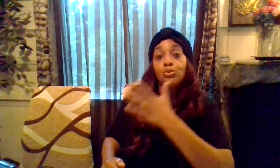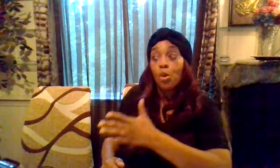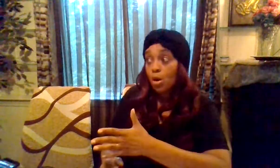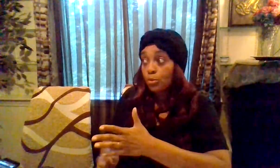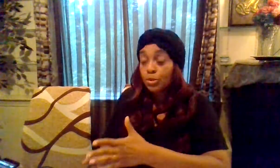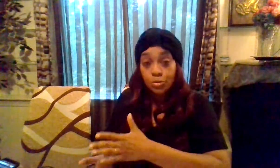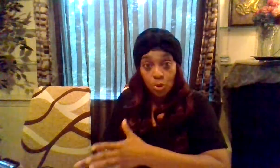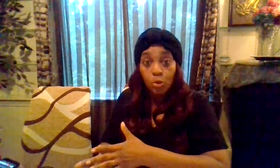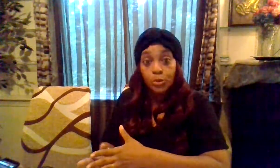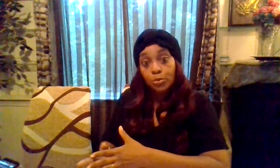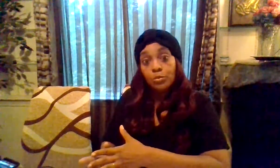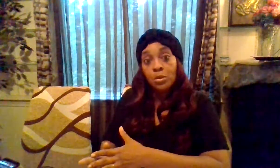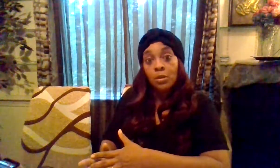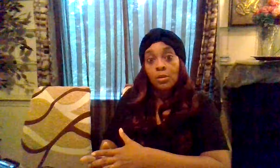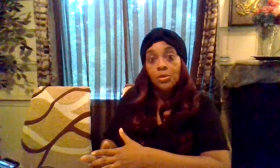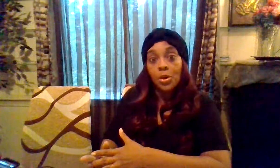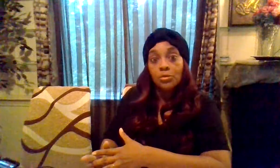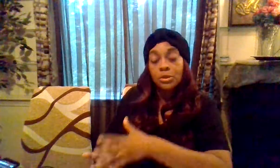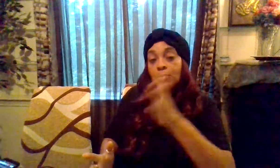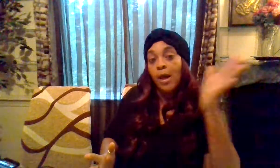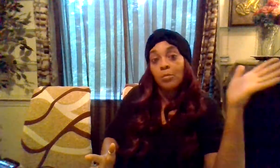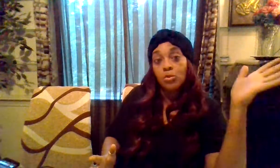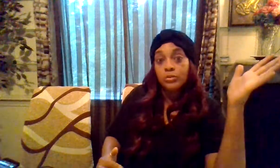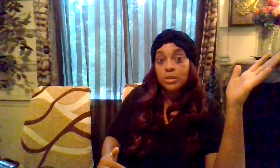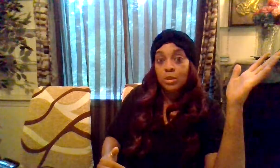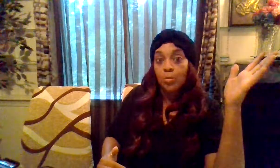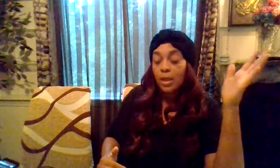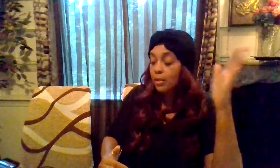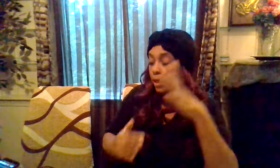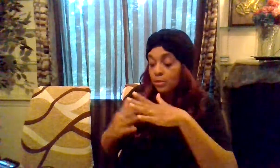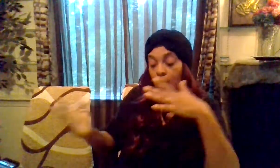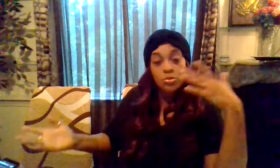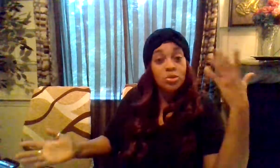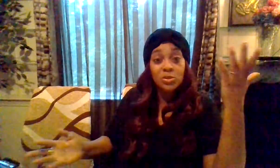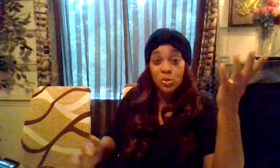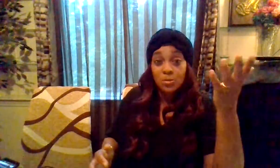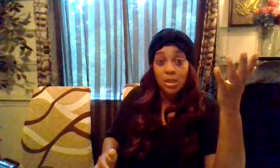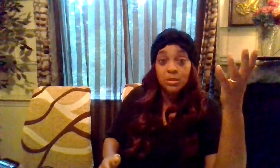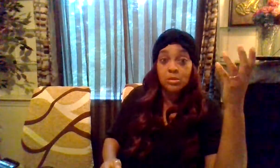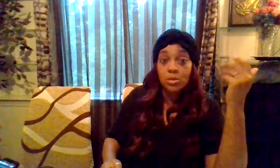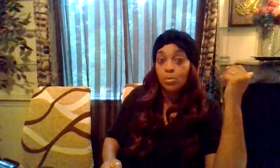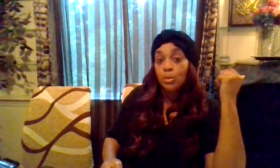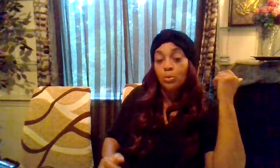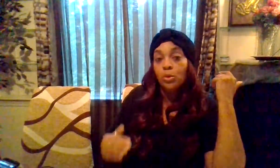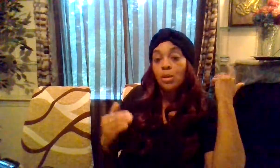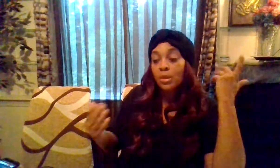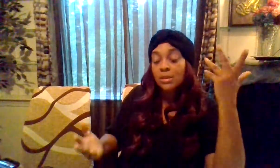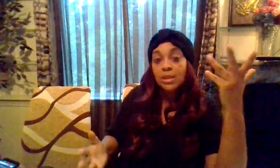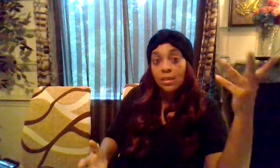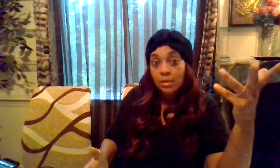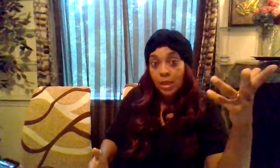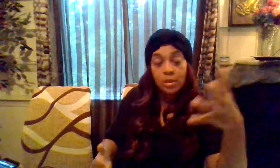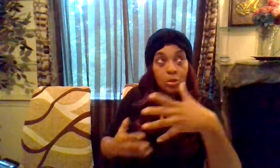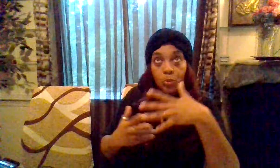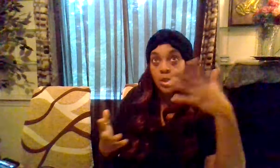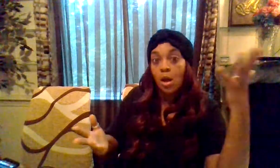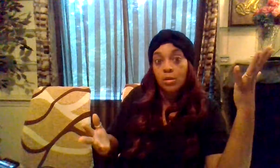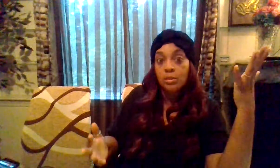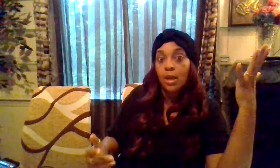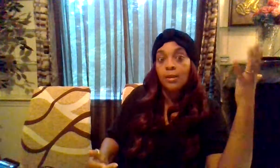you are going through you know just by the moves that they're making like that you just wish blessings on people because they need healing we all need that